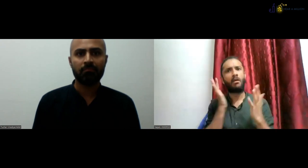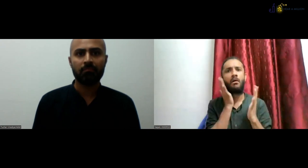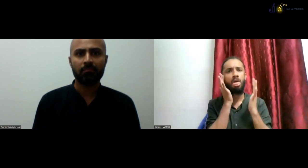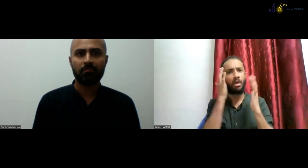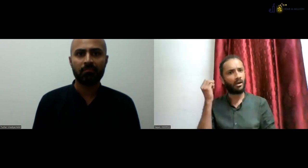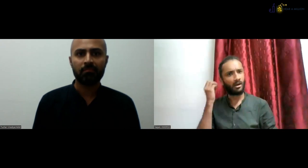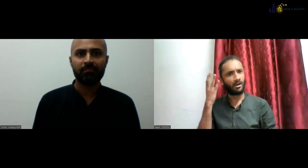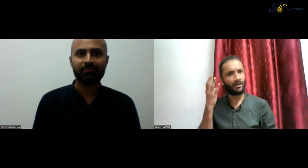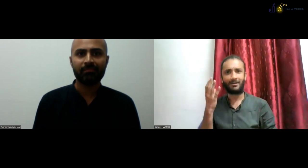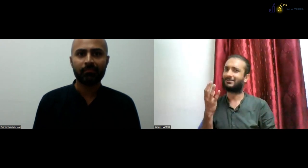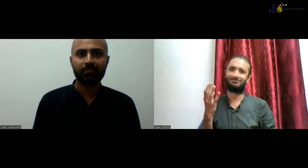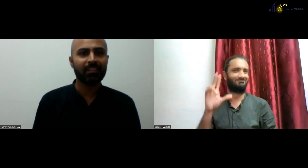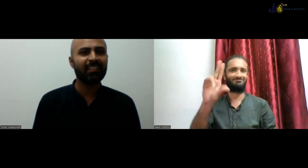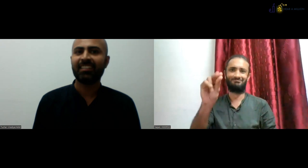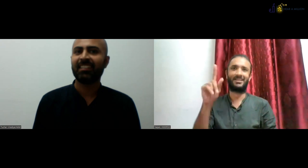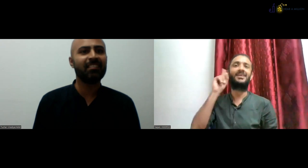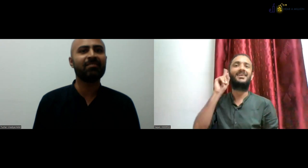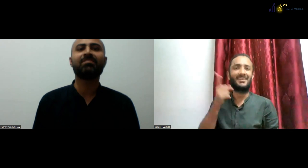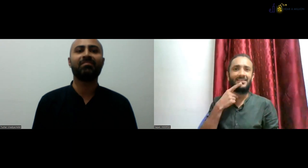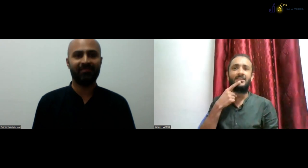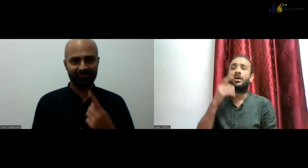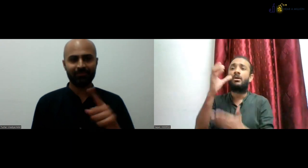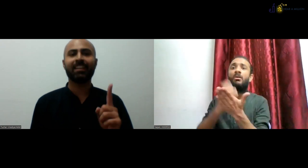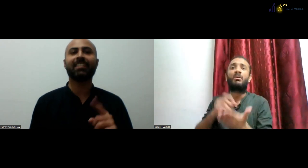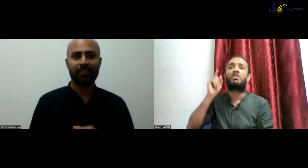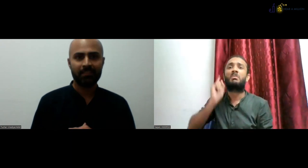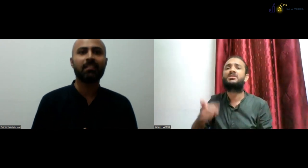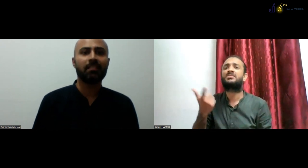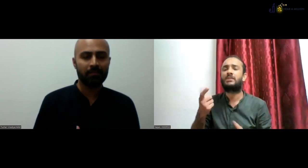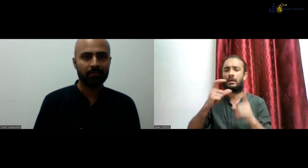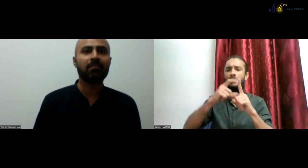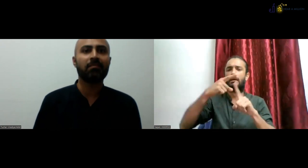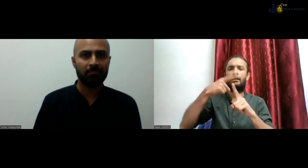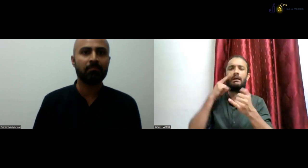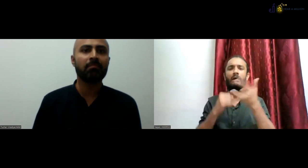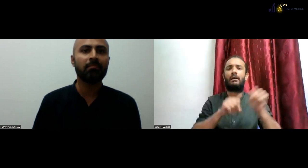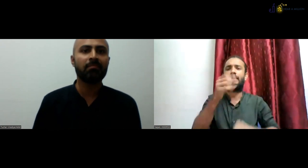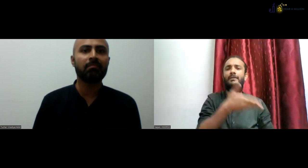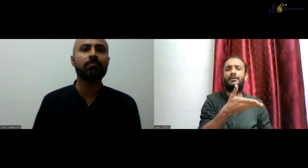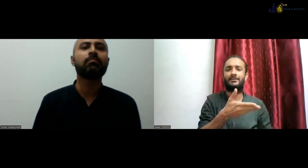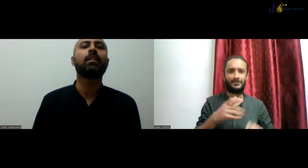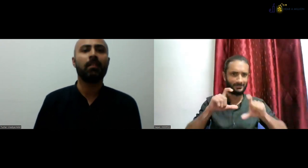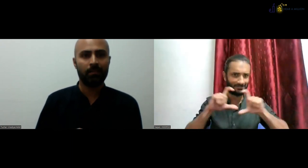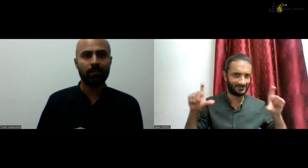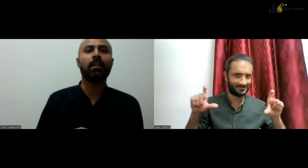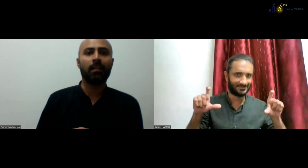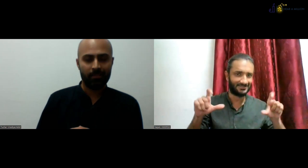Sign Language will become a subject. And we need careful planning and we also know that these